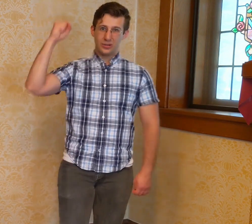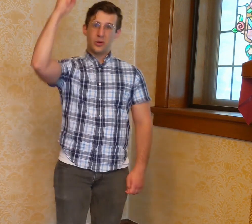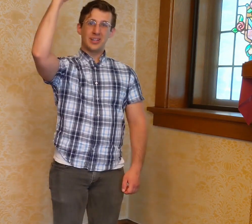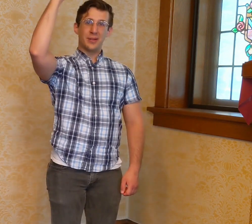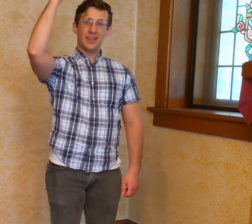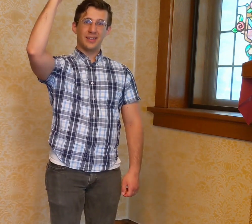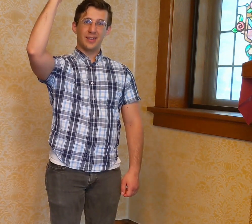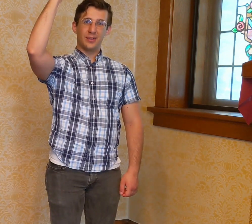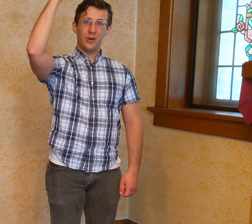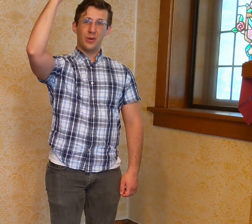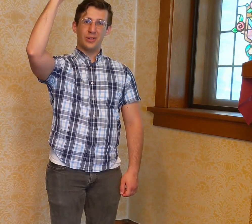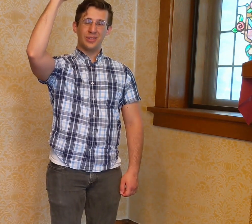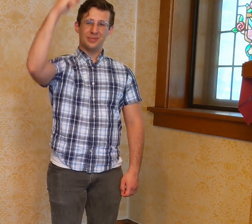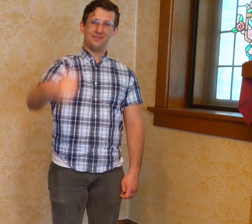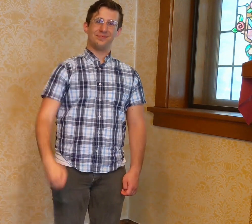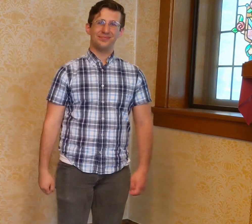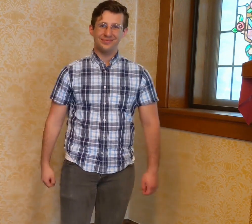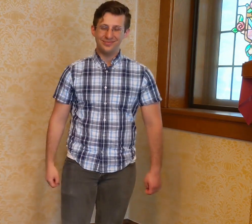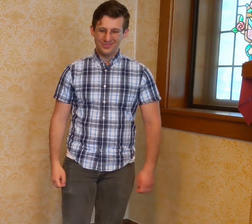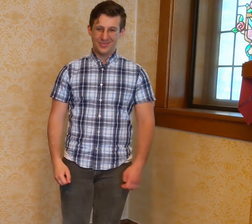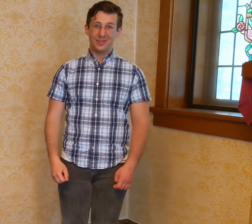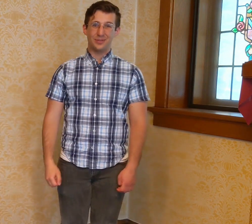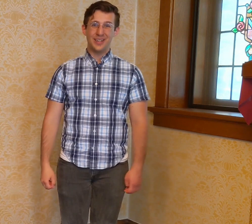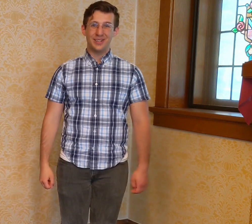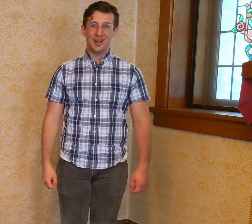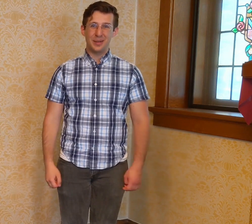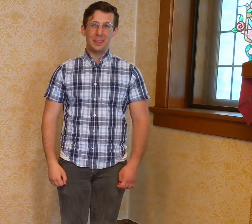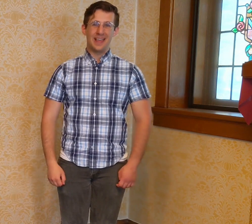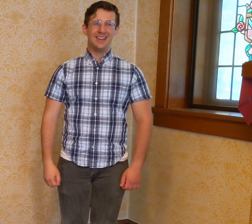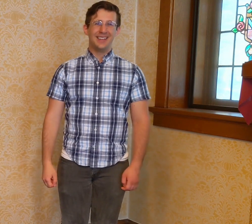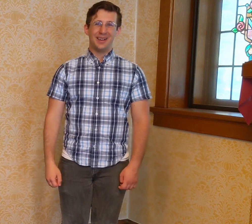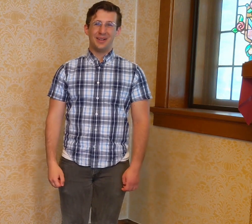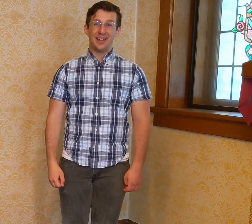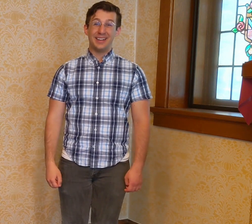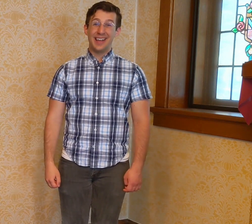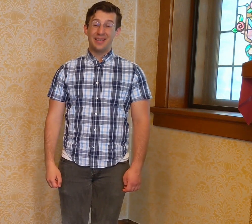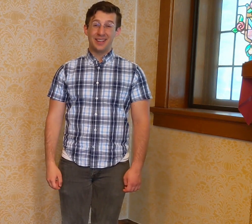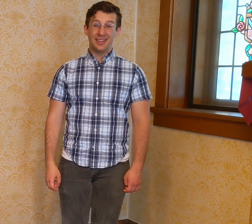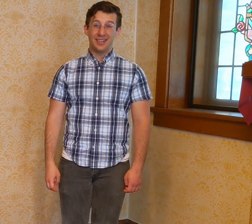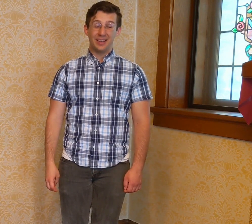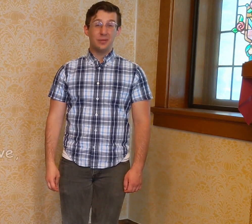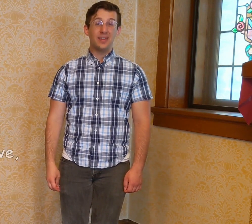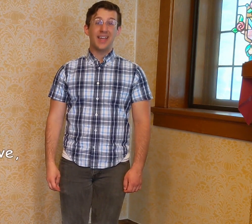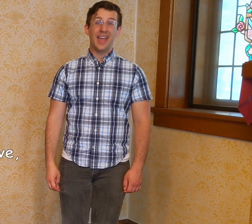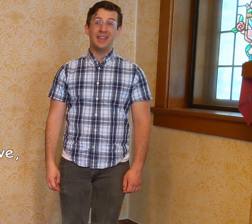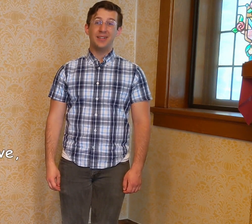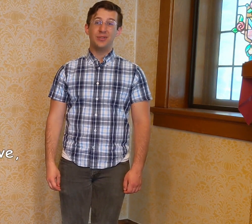Lord now sends us forth. Great job. All right. Now the next line, with hands to